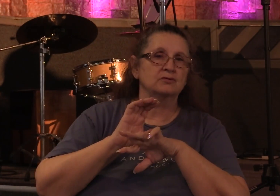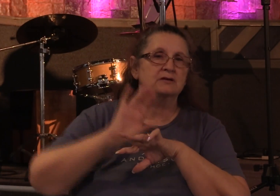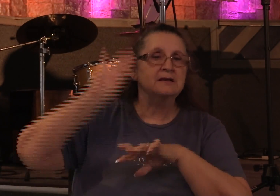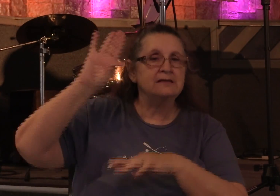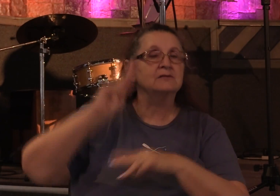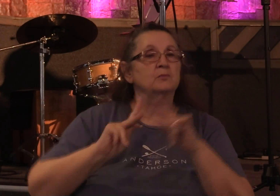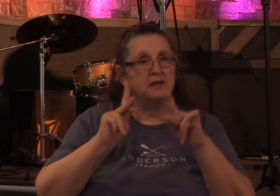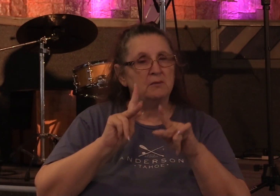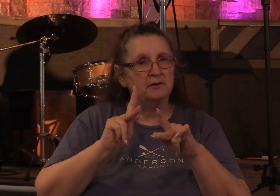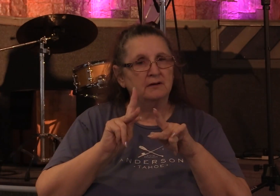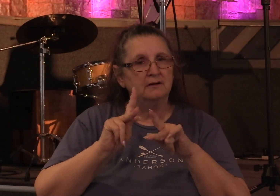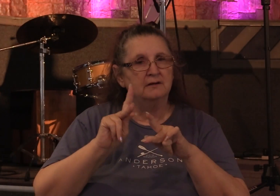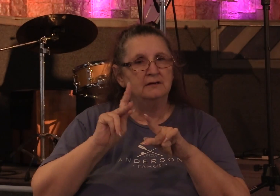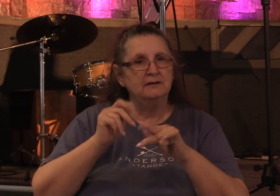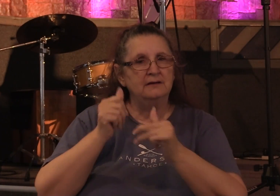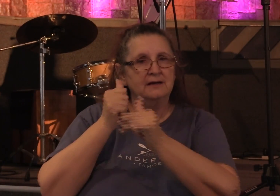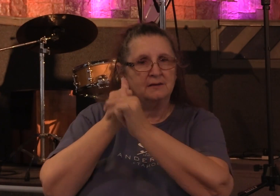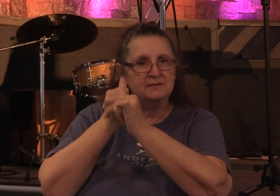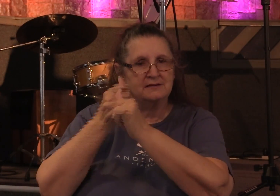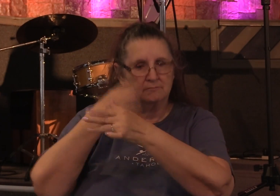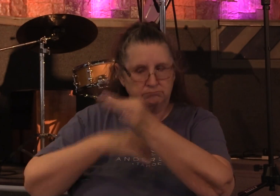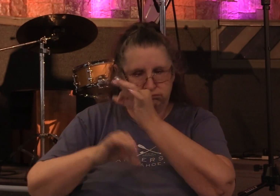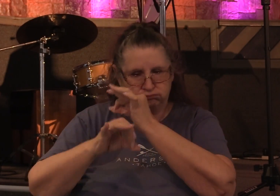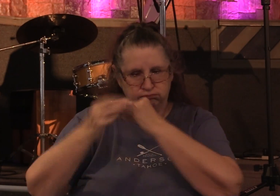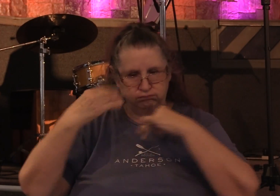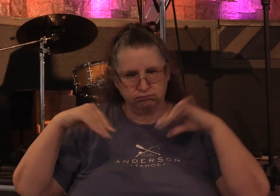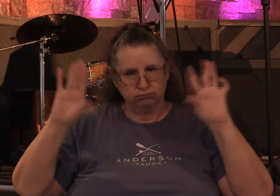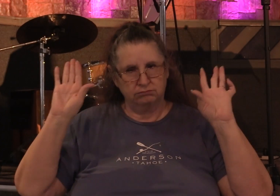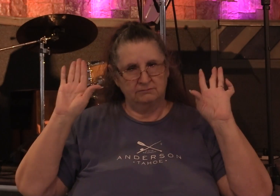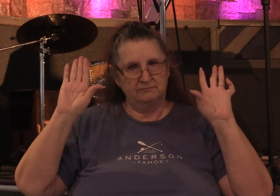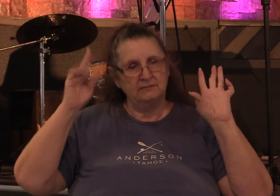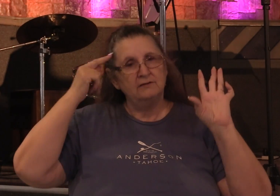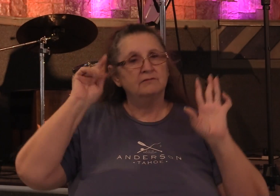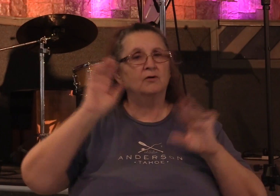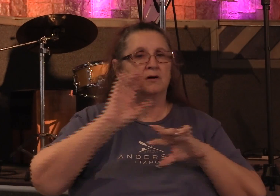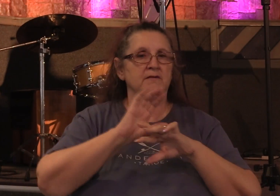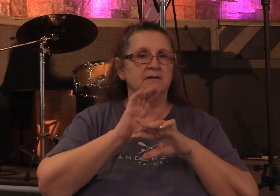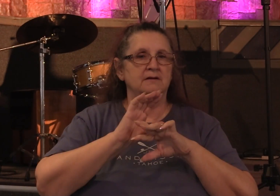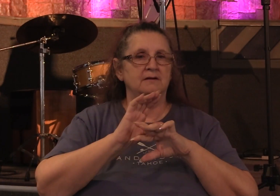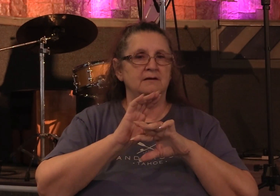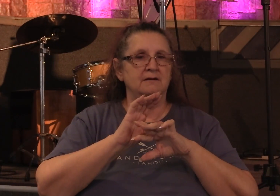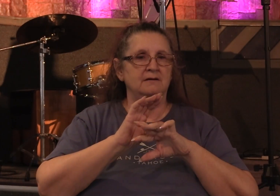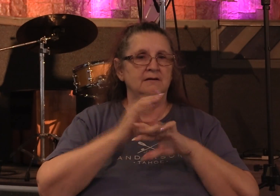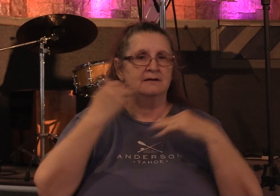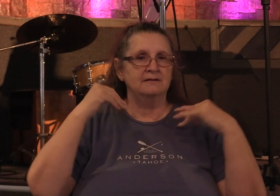And he gave himself for her. A selfless, sacrificial love.